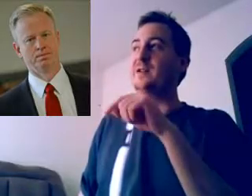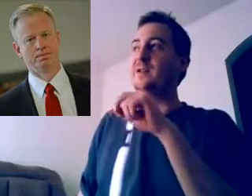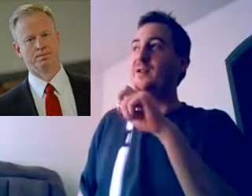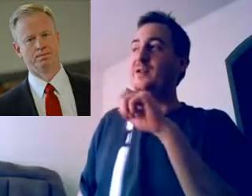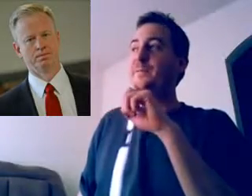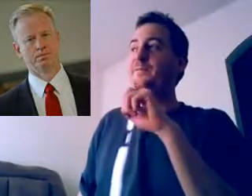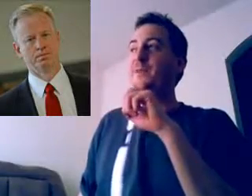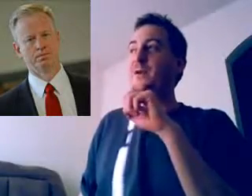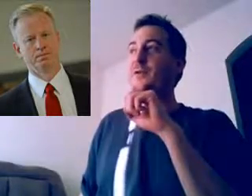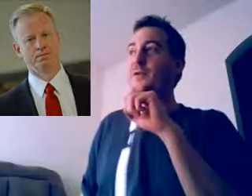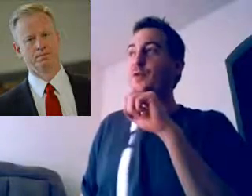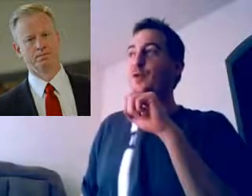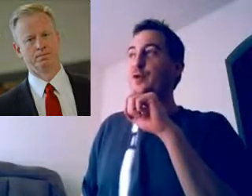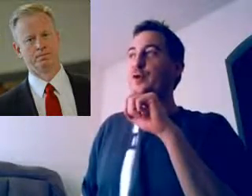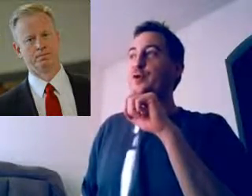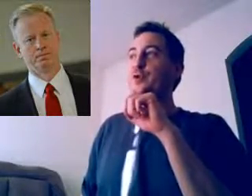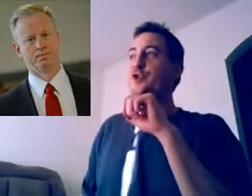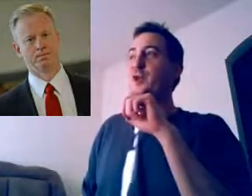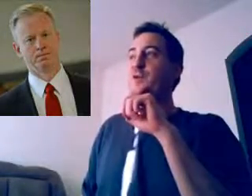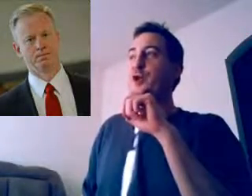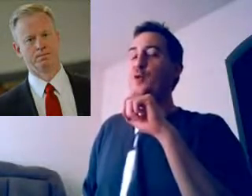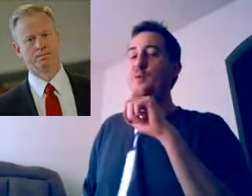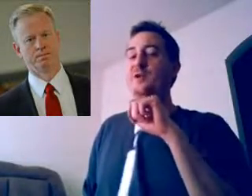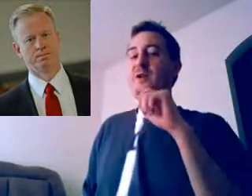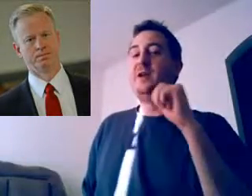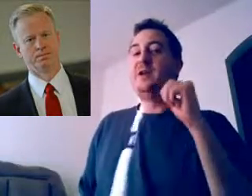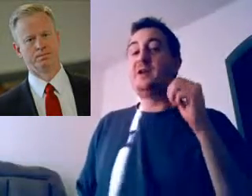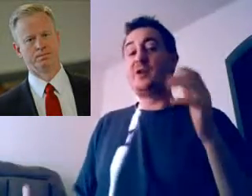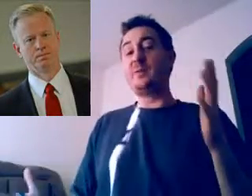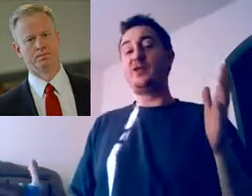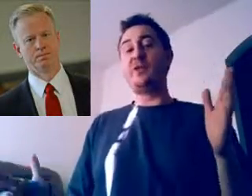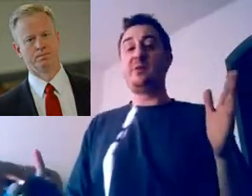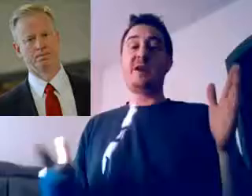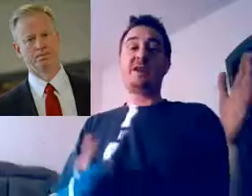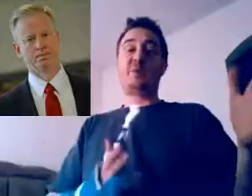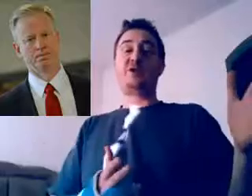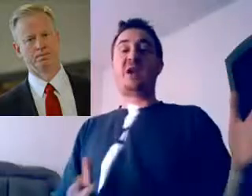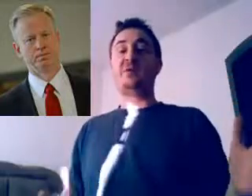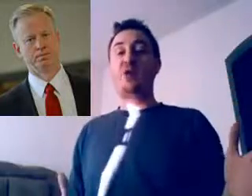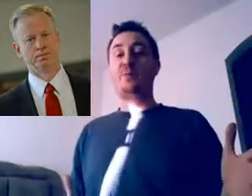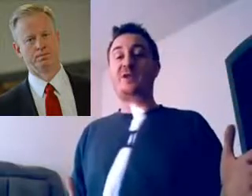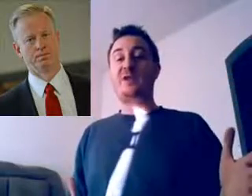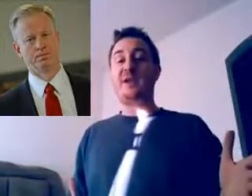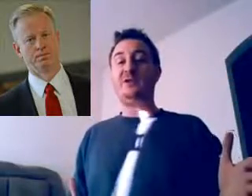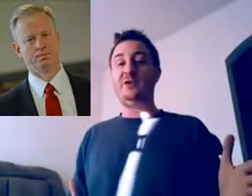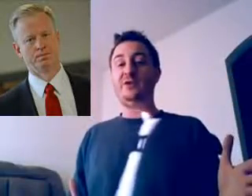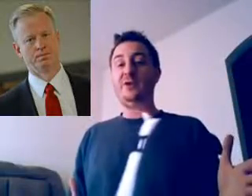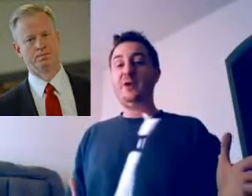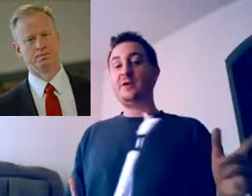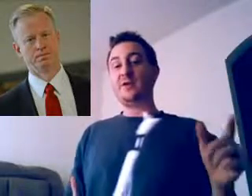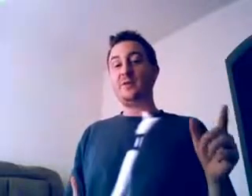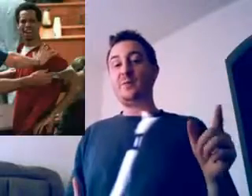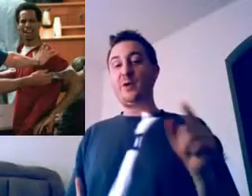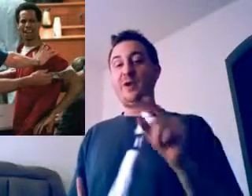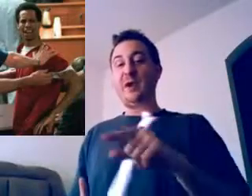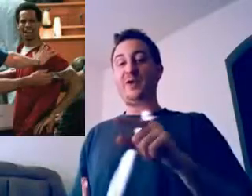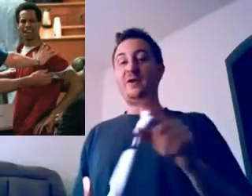prosecutor on the Aurora shooter, James Holmes. And so I'm sure he would like to put James Holmes to death too. So put Nathan